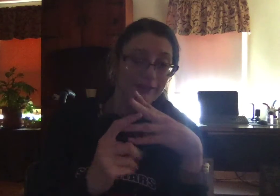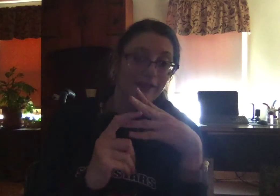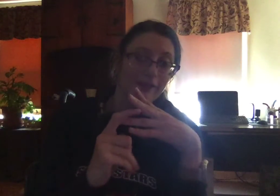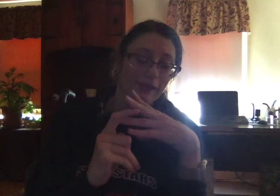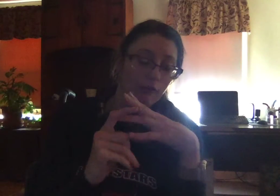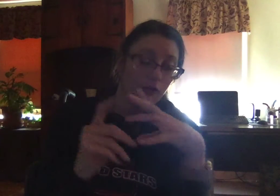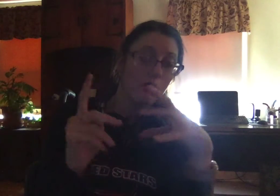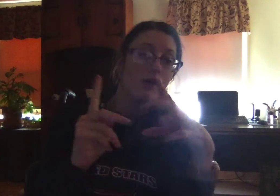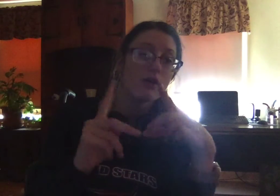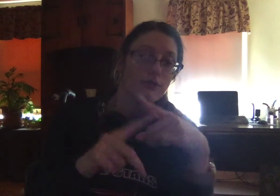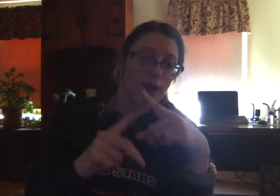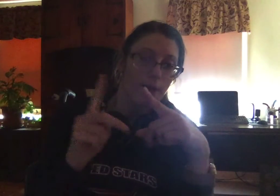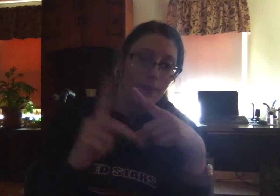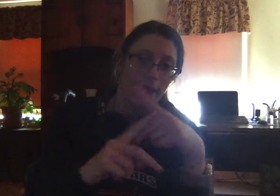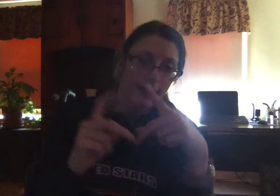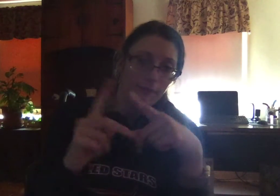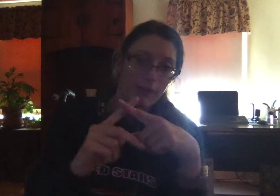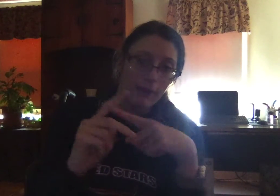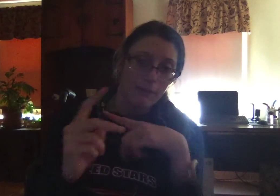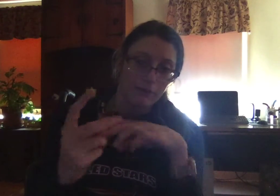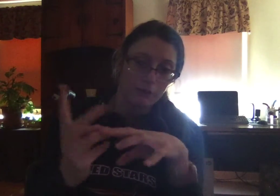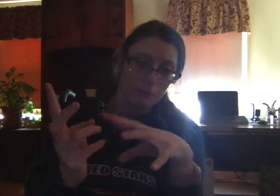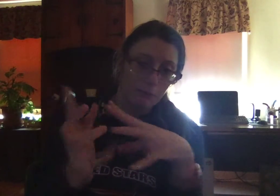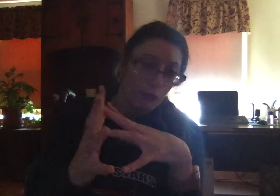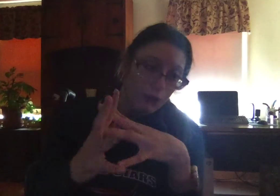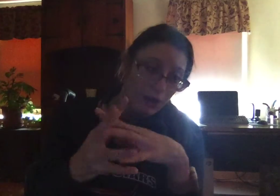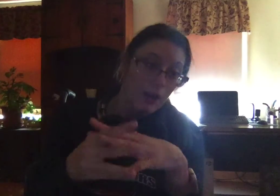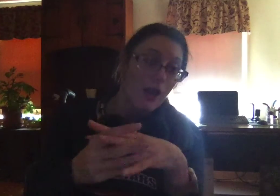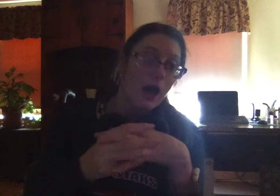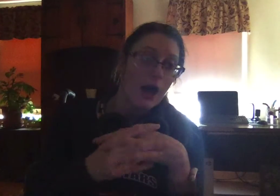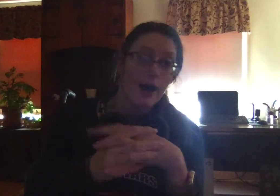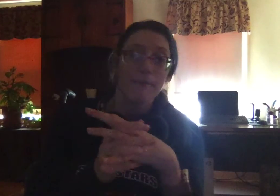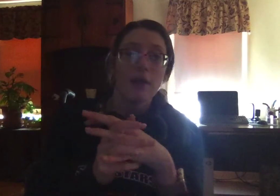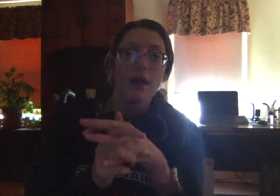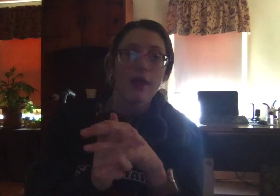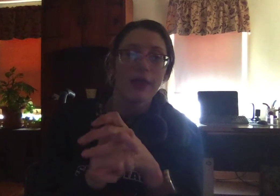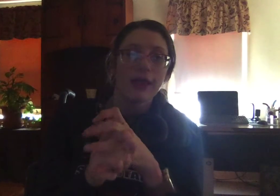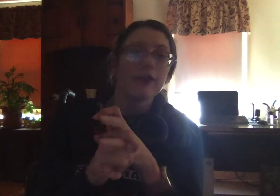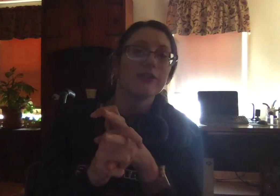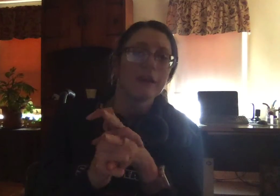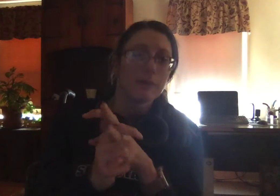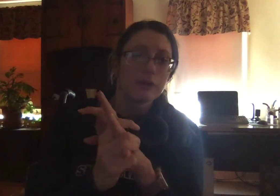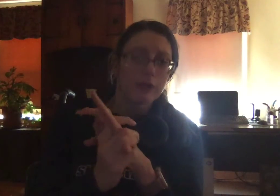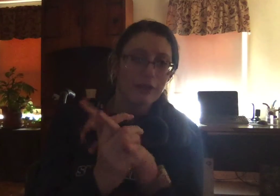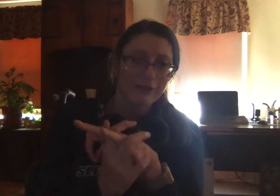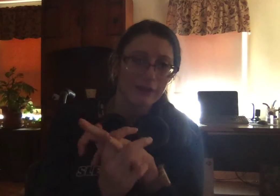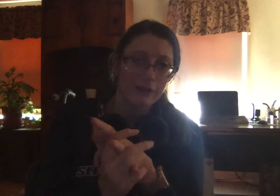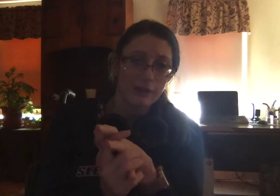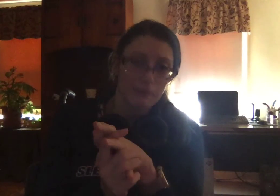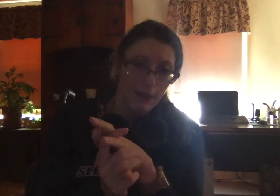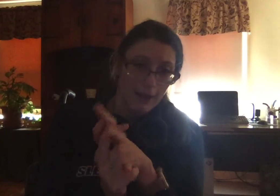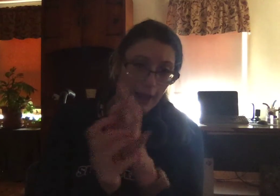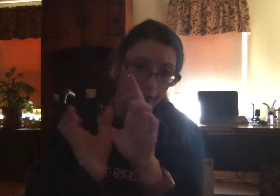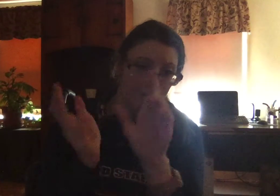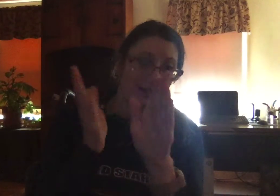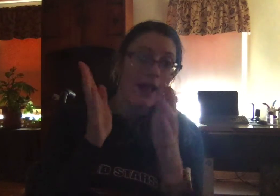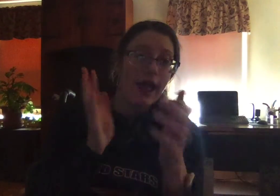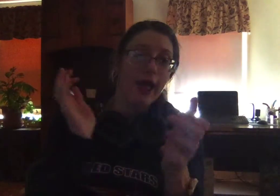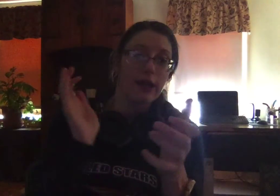a single from the EP I mentioned before thank you so much for listening to podcast and